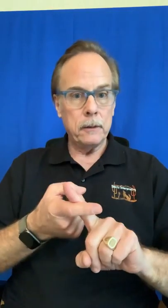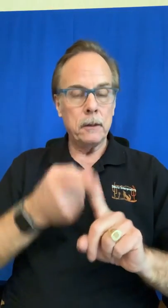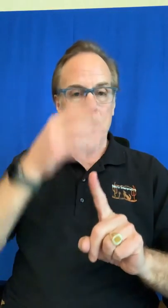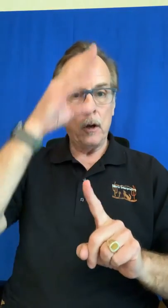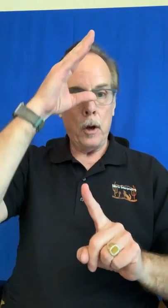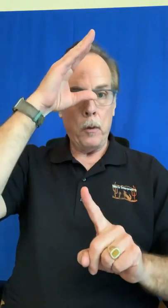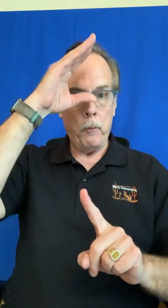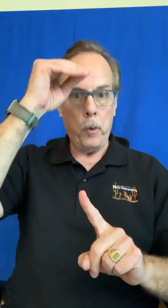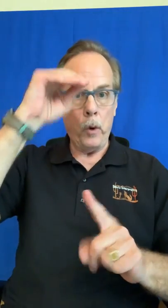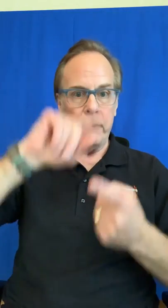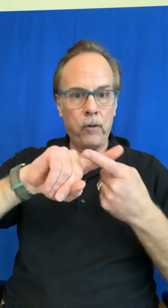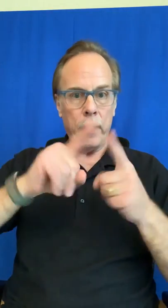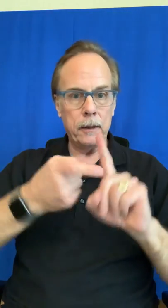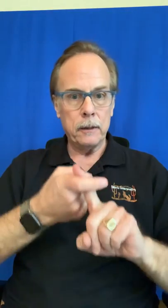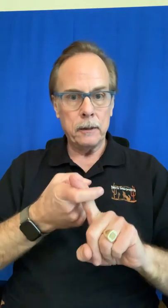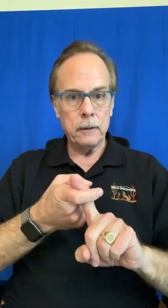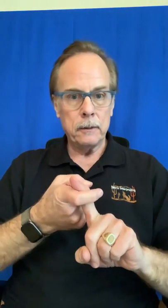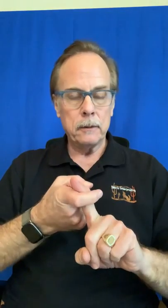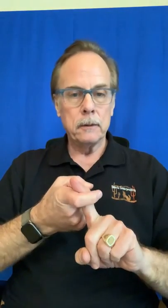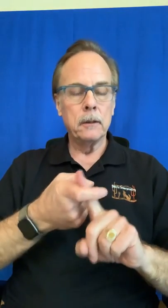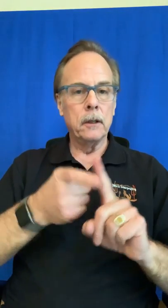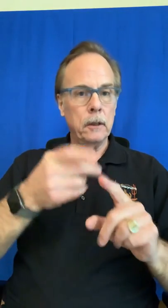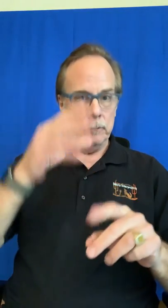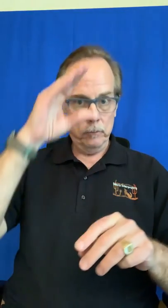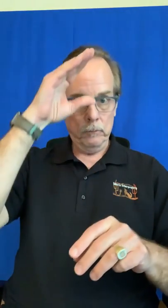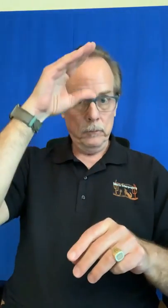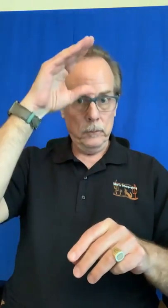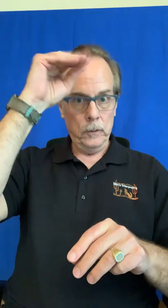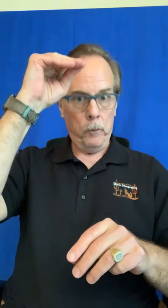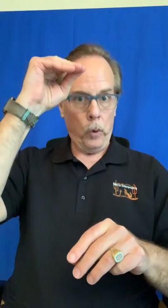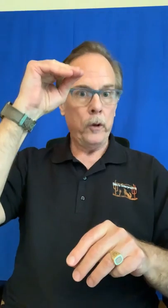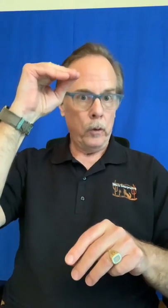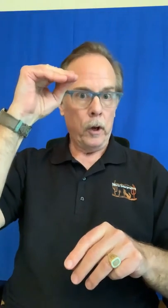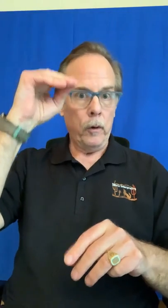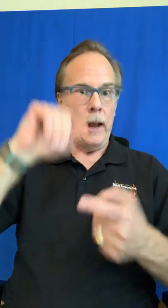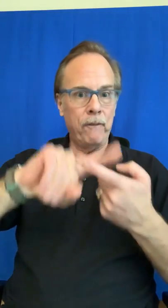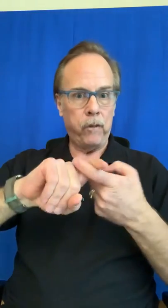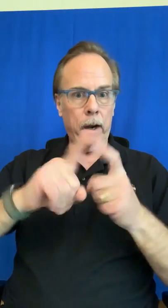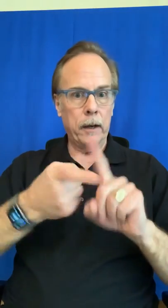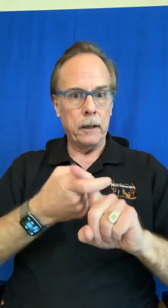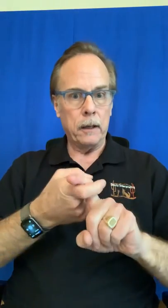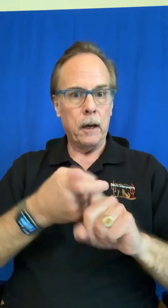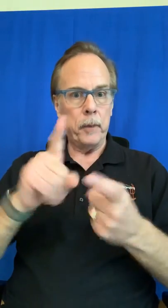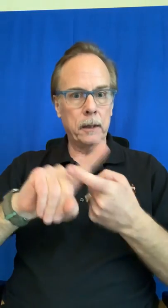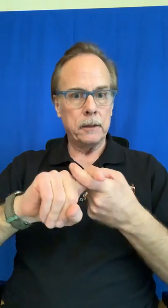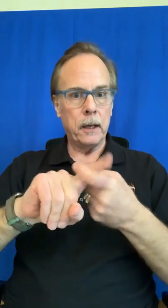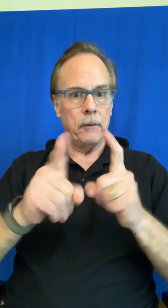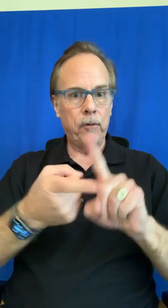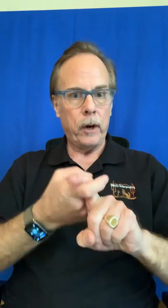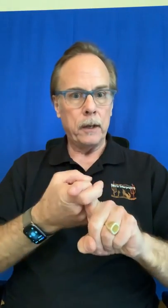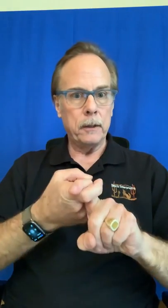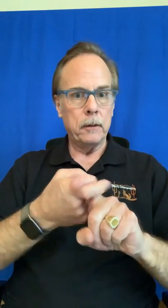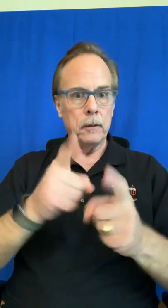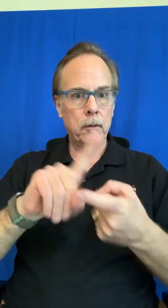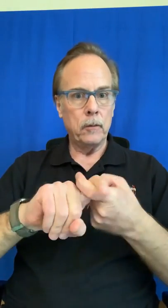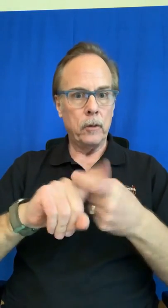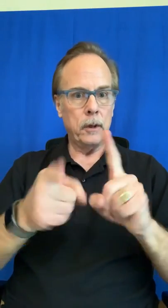boyfriend boyfriend boyfriend boy you know and friend the compound sign friend with the